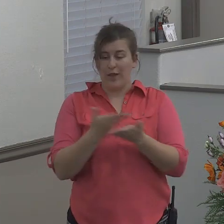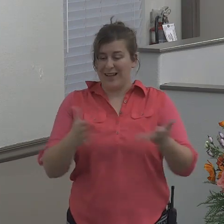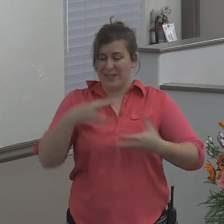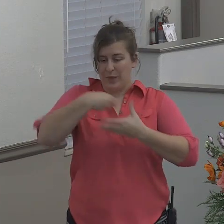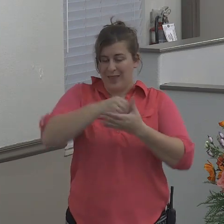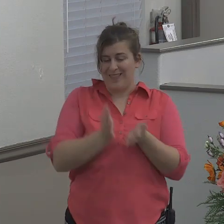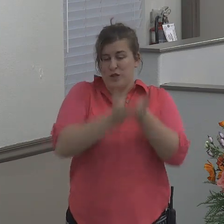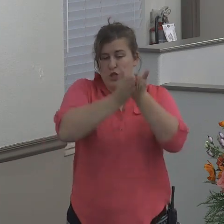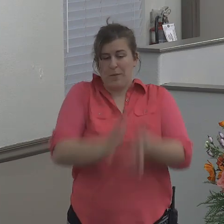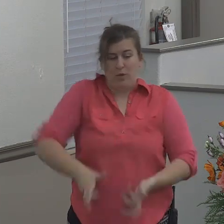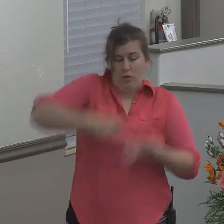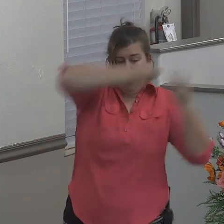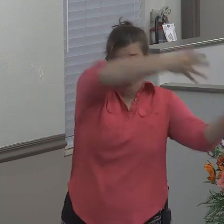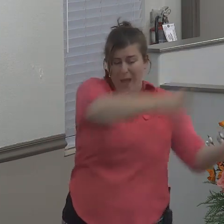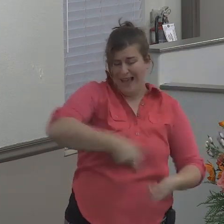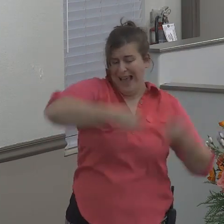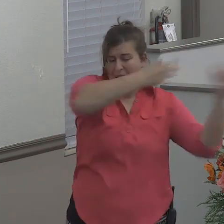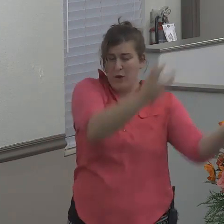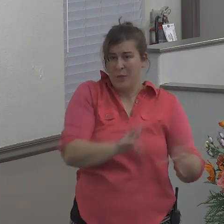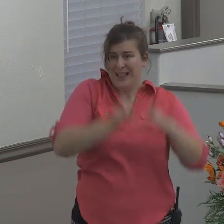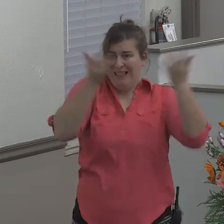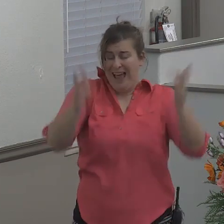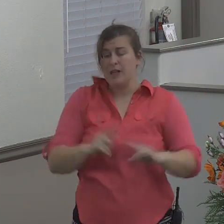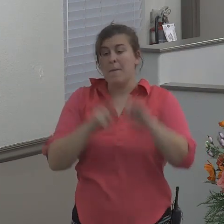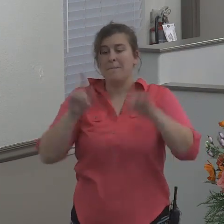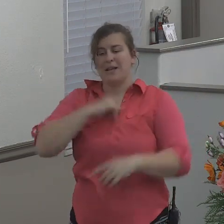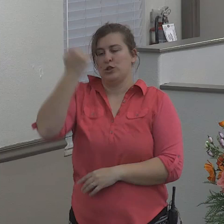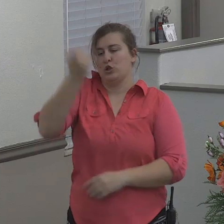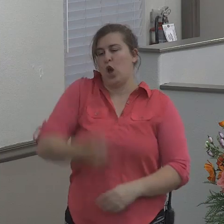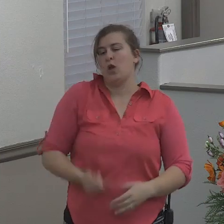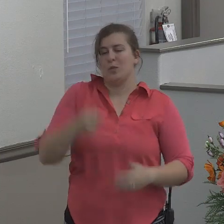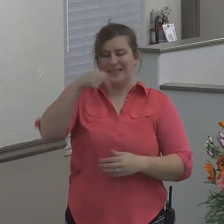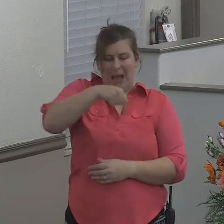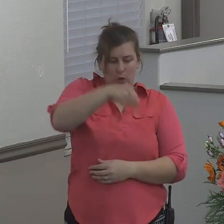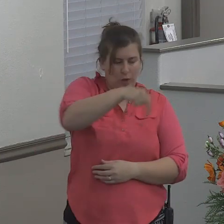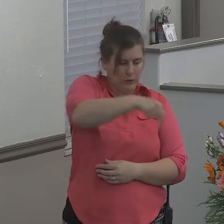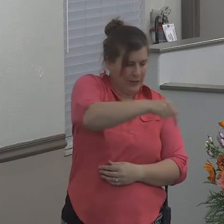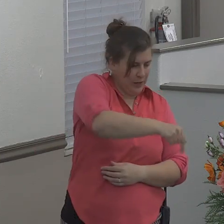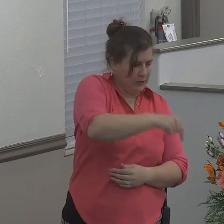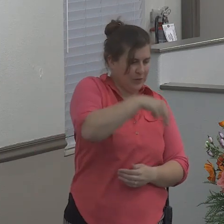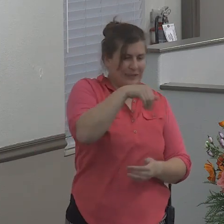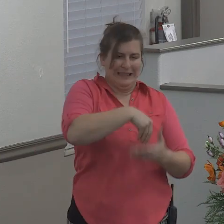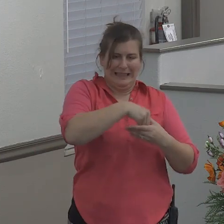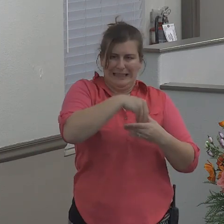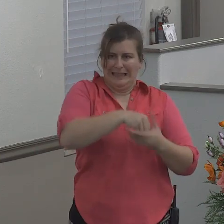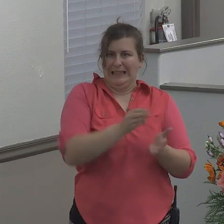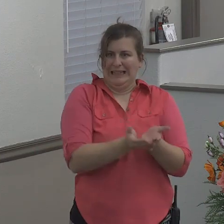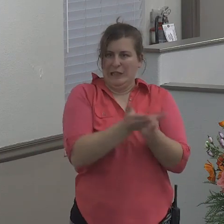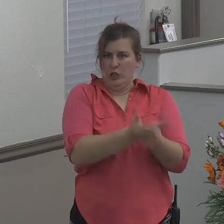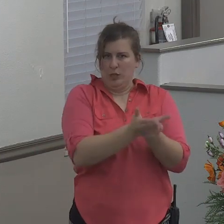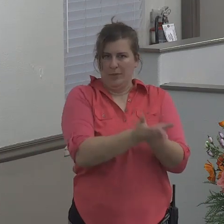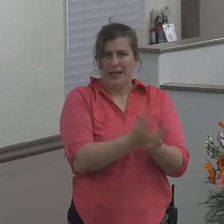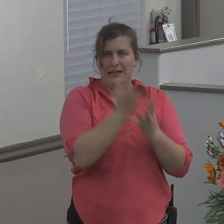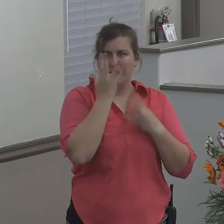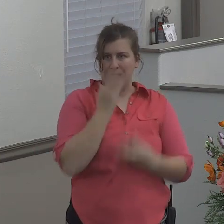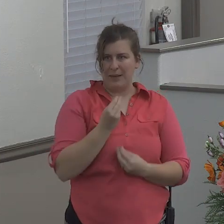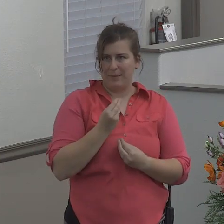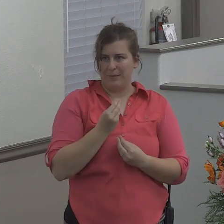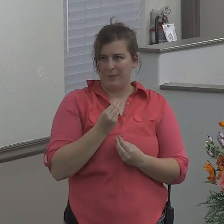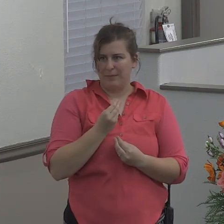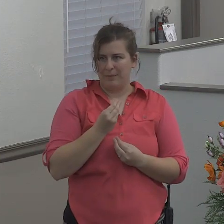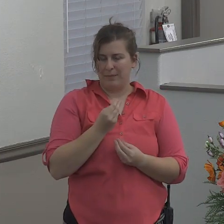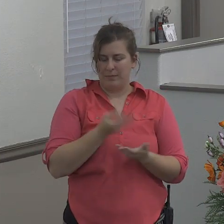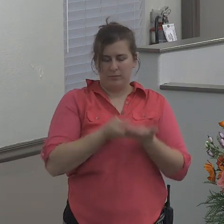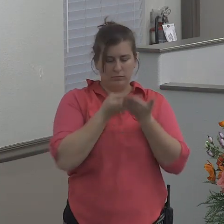sea to lighten it of them. But Jonah was gone down into the sides of the ship and he